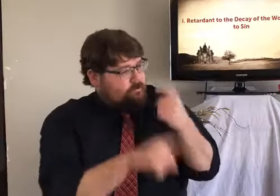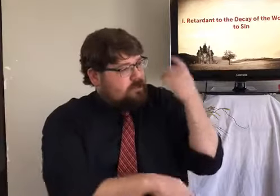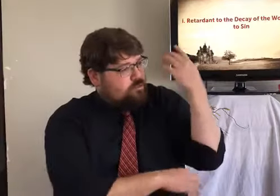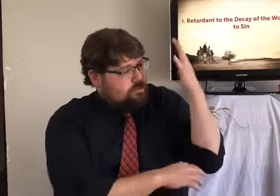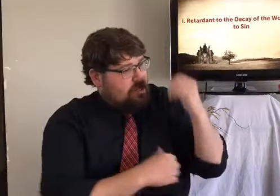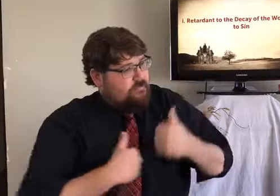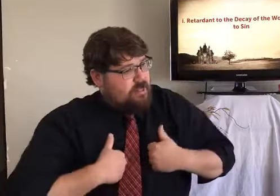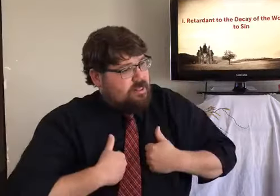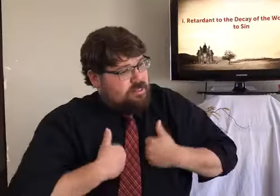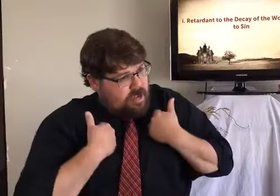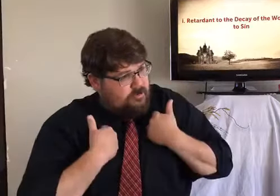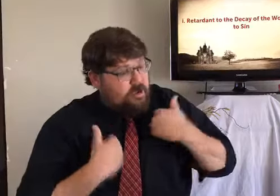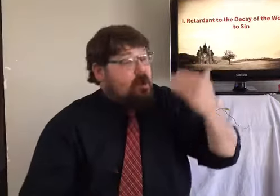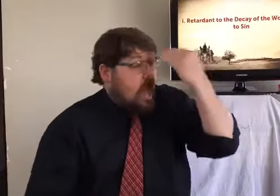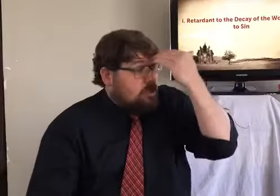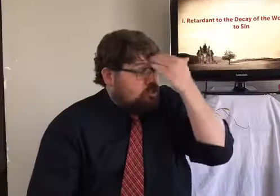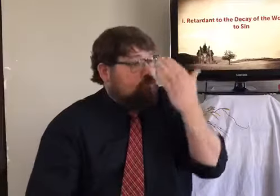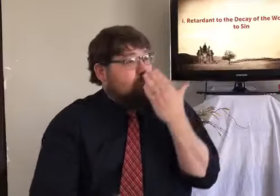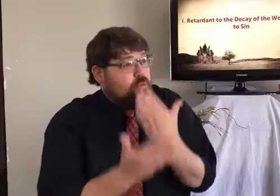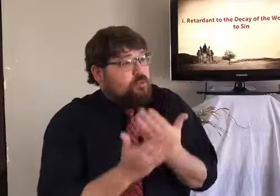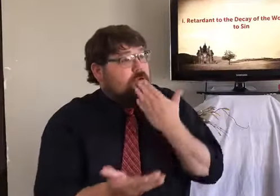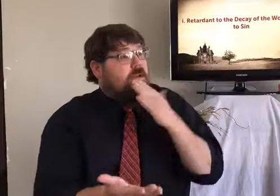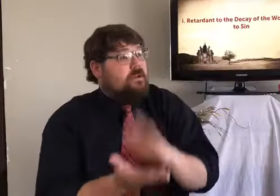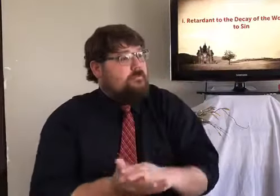broke God's commandment, do not eat from the tree of life.